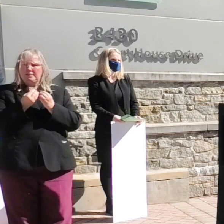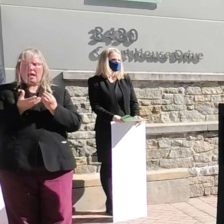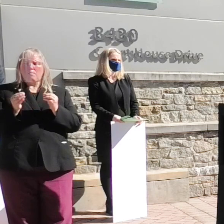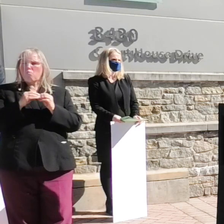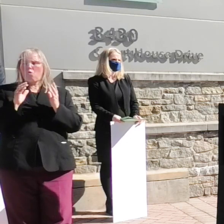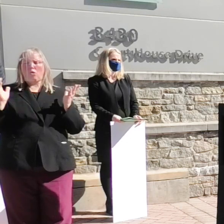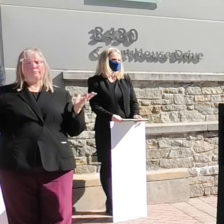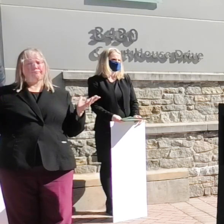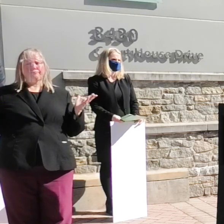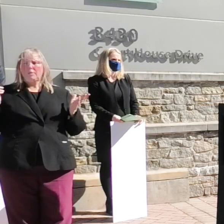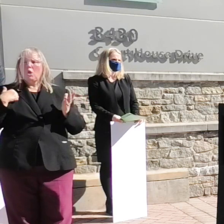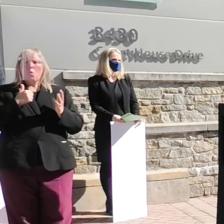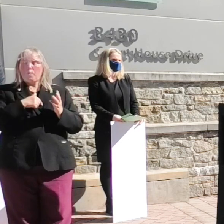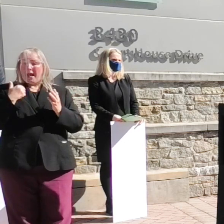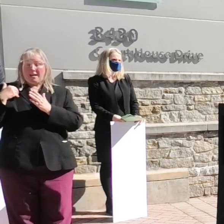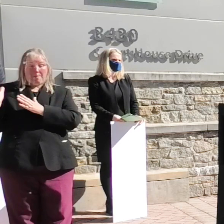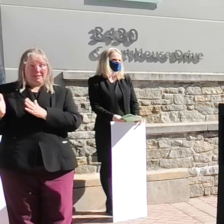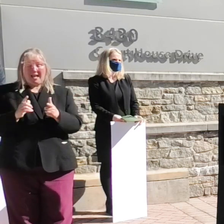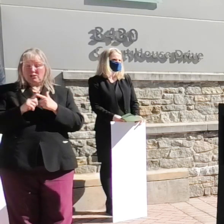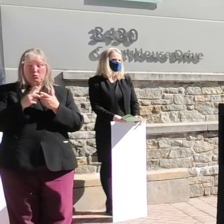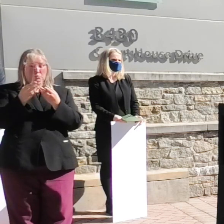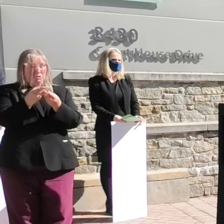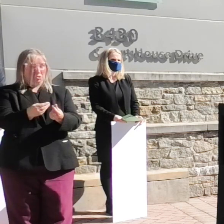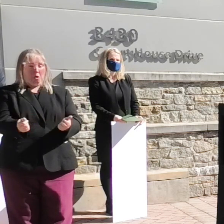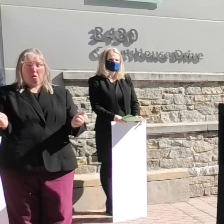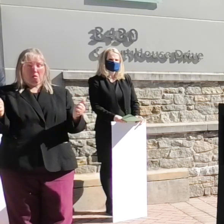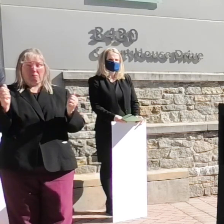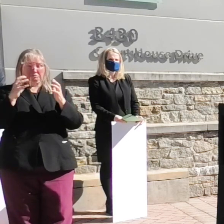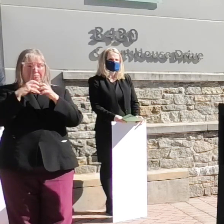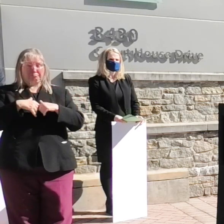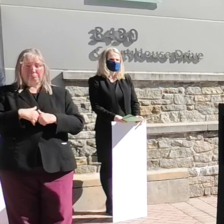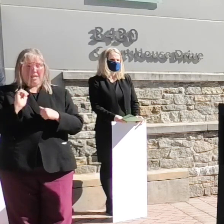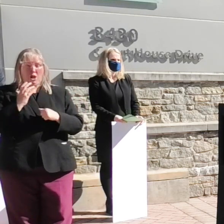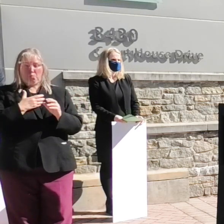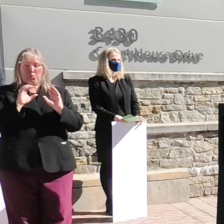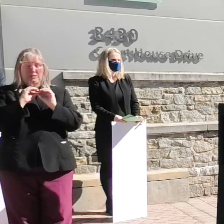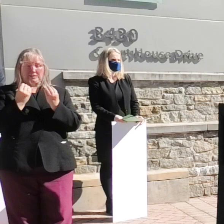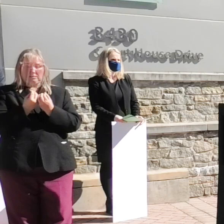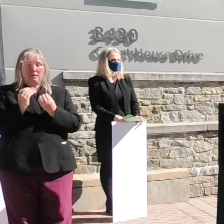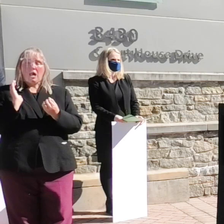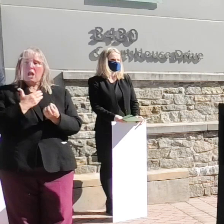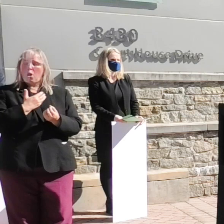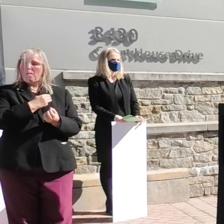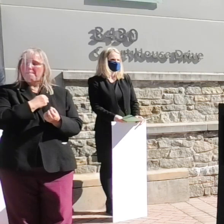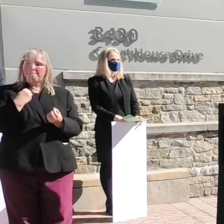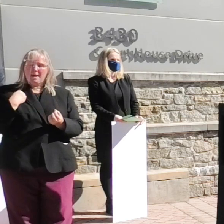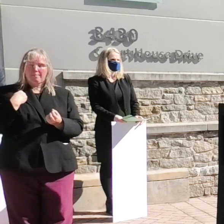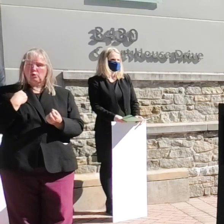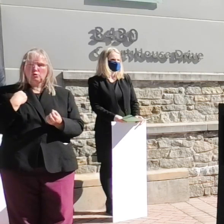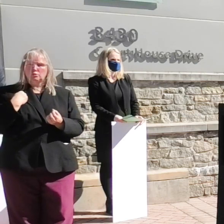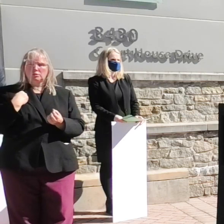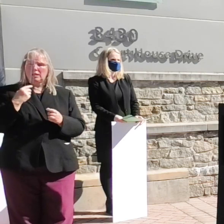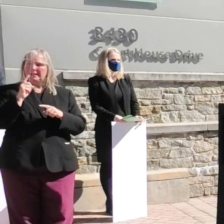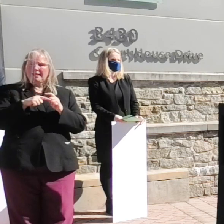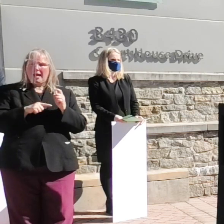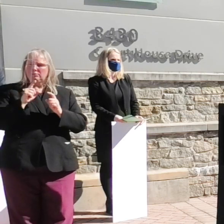we had a plan to dissolve our organization our members are not able to